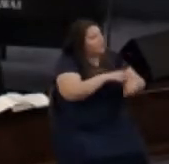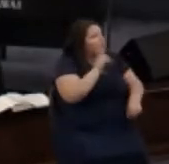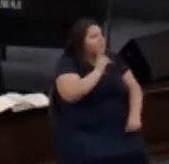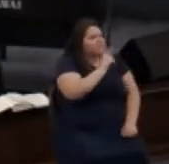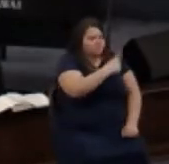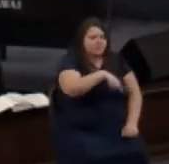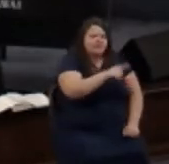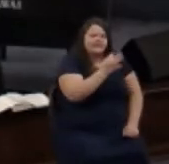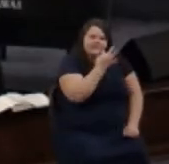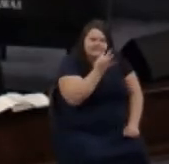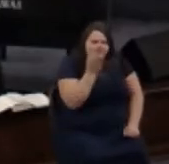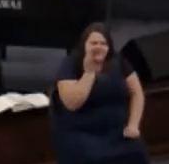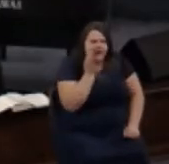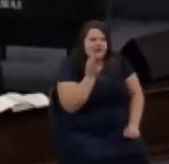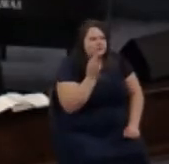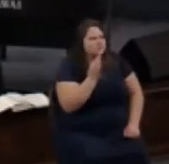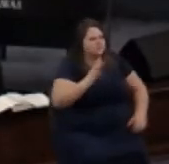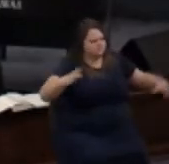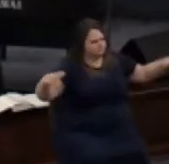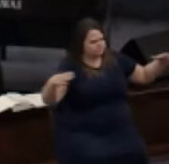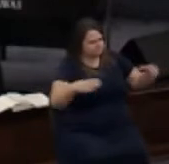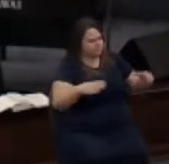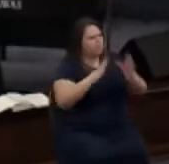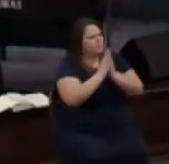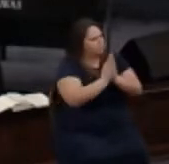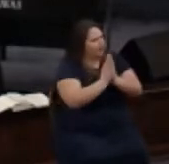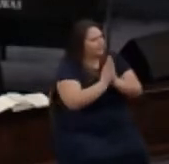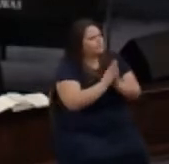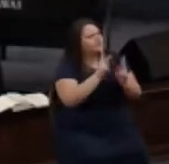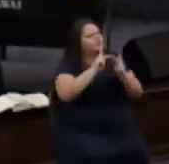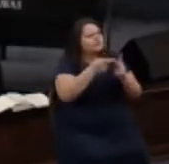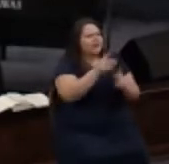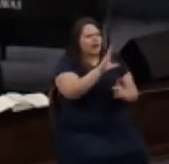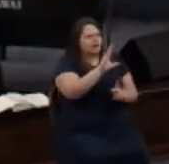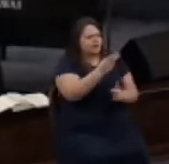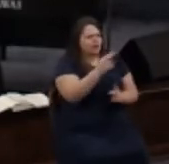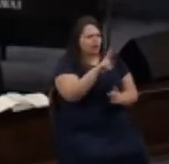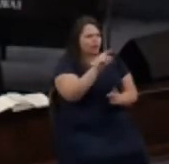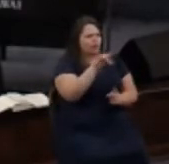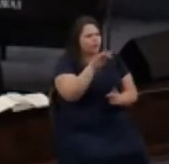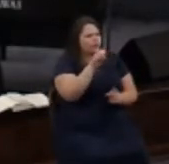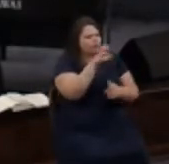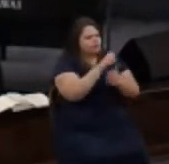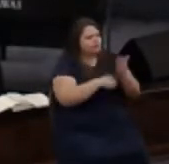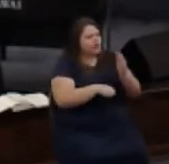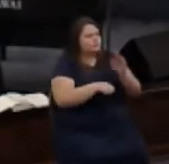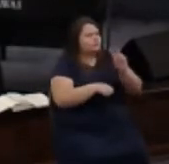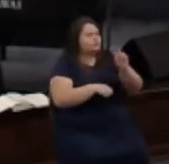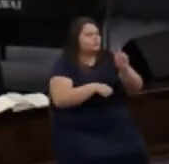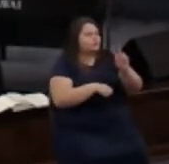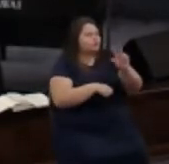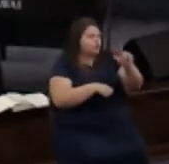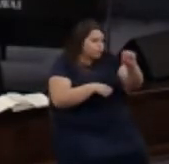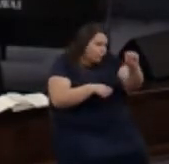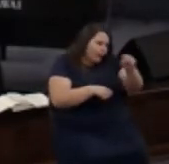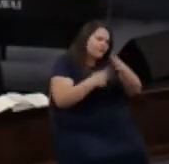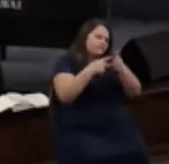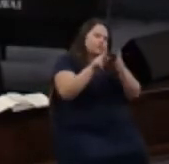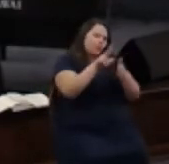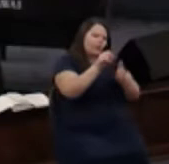and to gather together and pray second chronicles chapter 20 verses 3 and 4 says